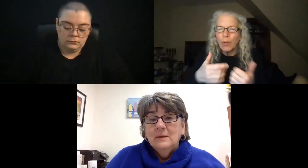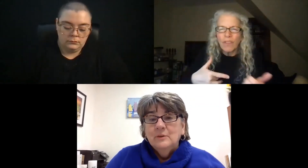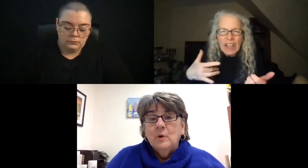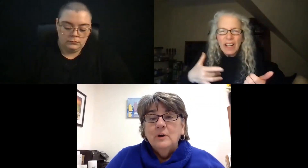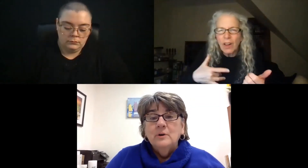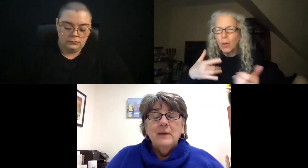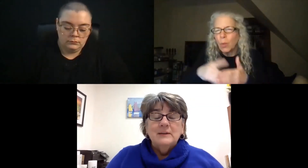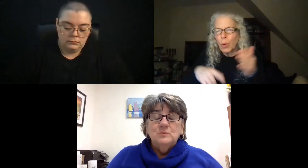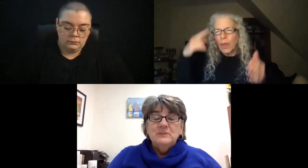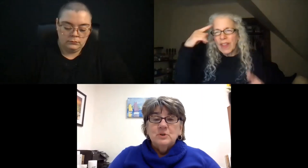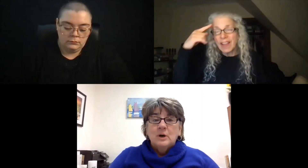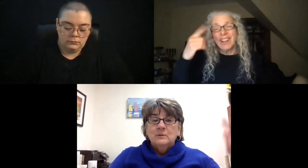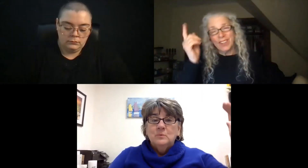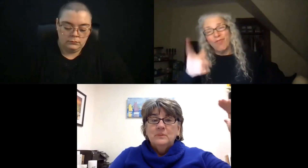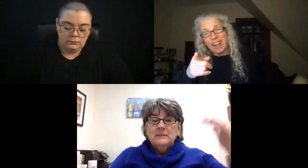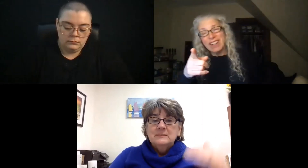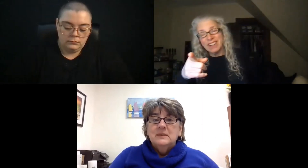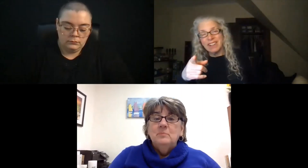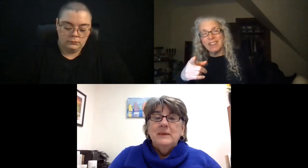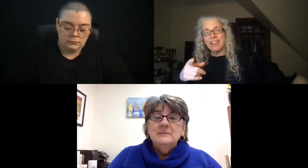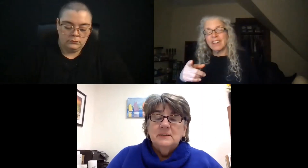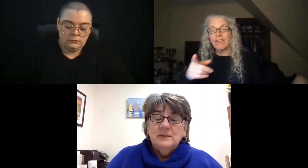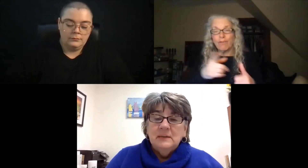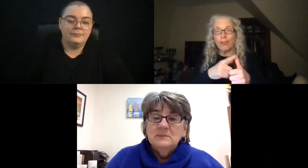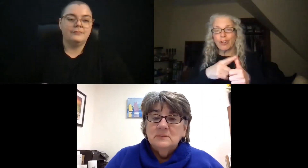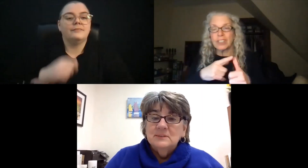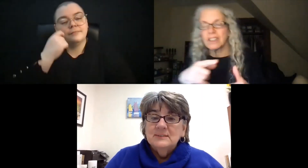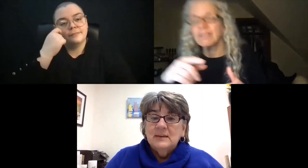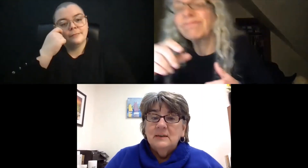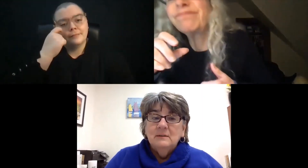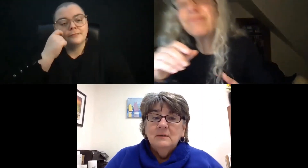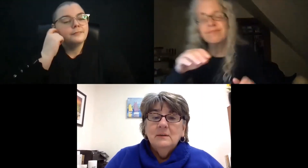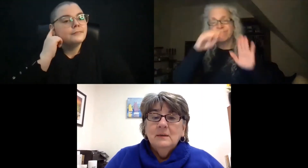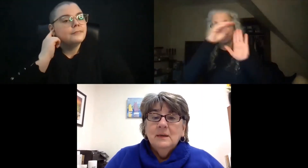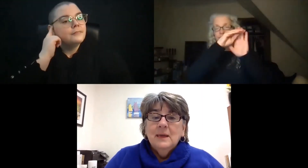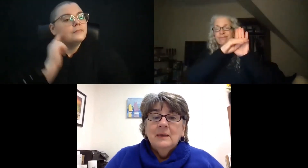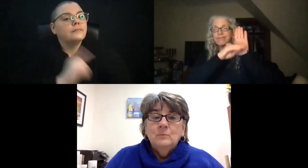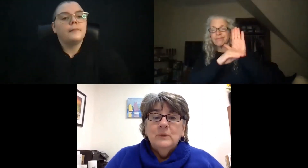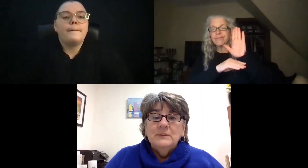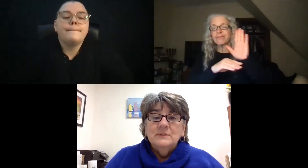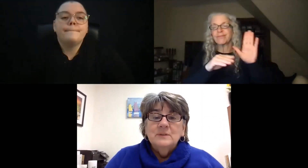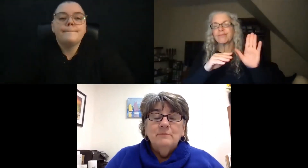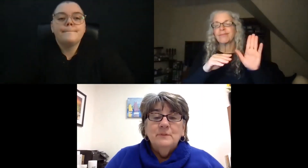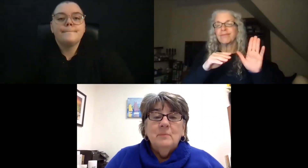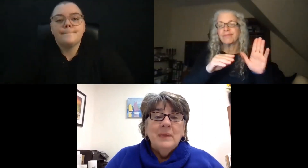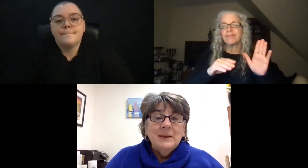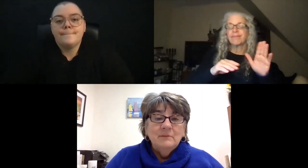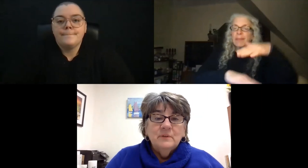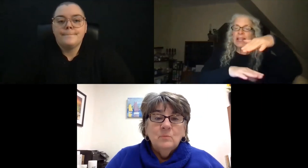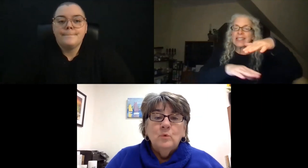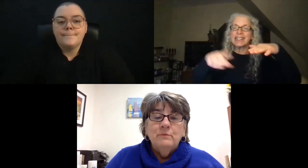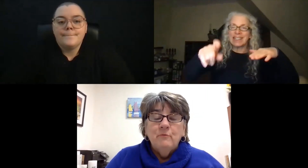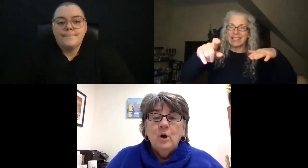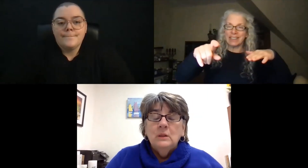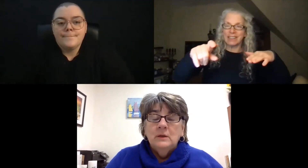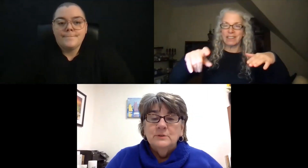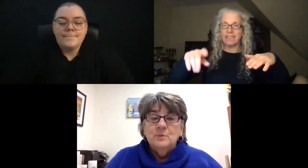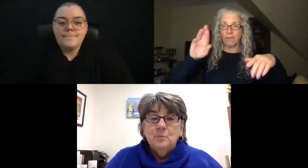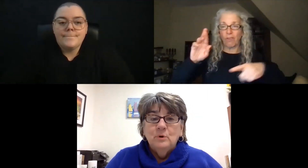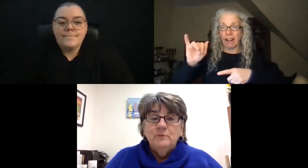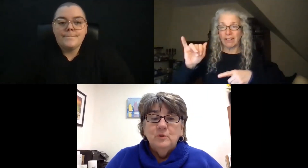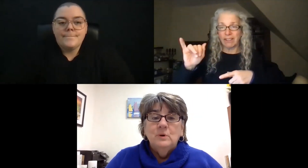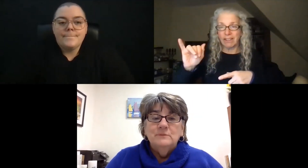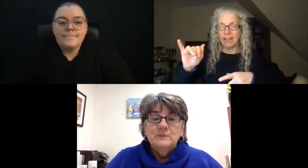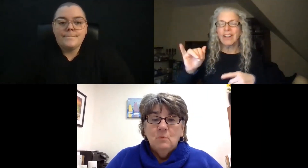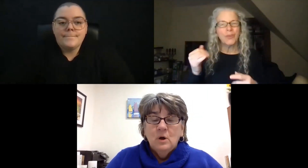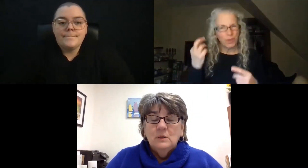You are correct. We started with listing basic needs in the state, and we discovered that many of them would fall under